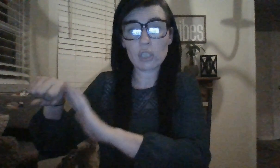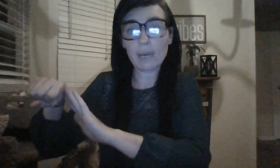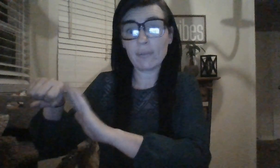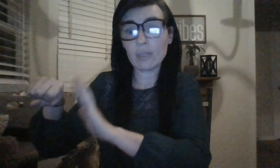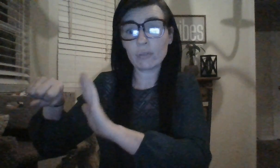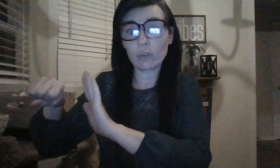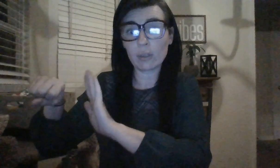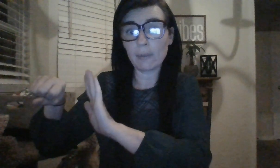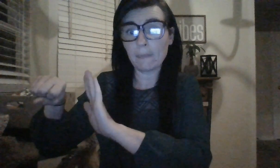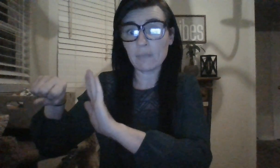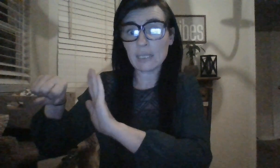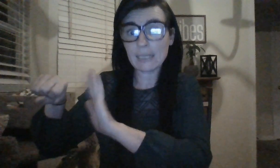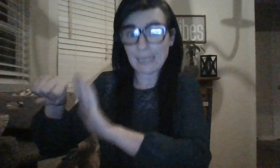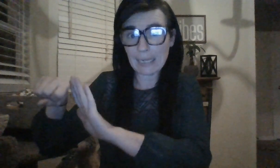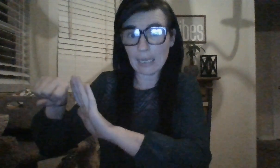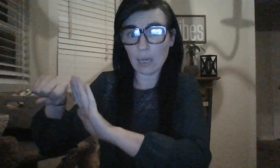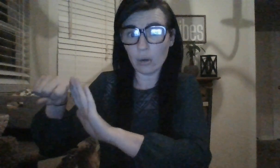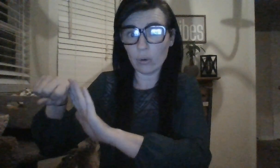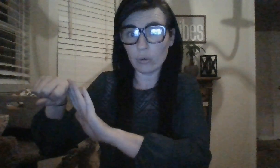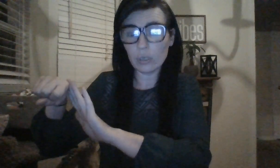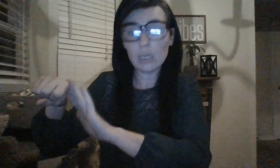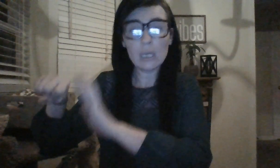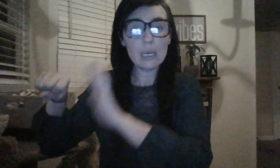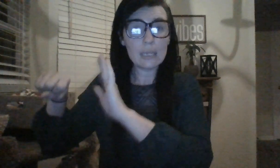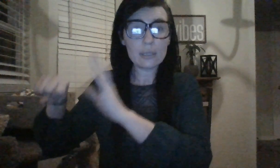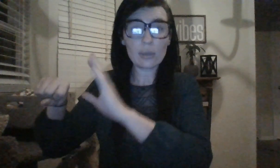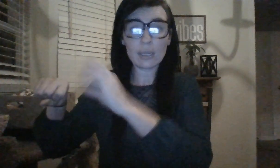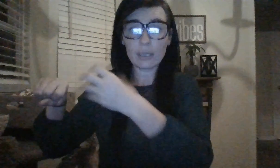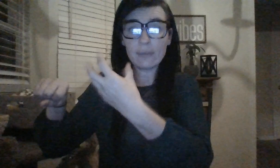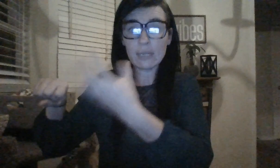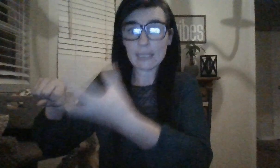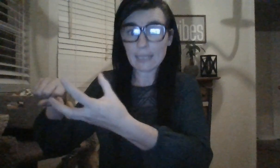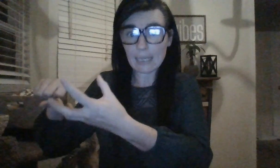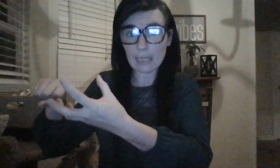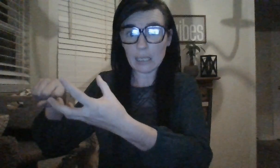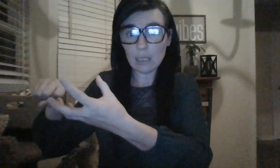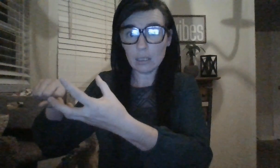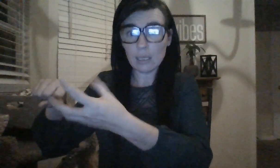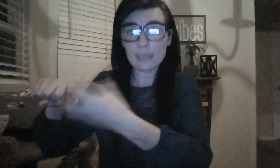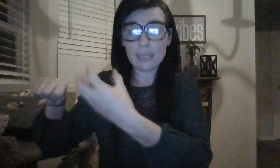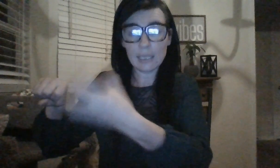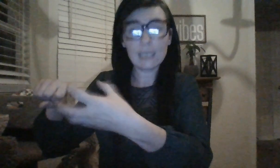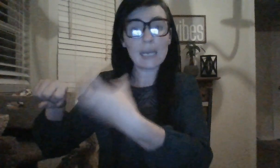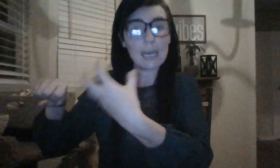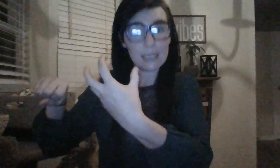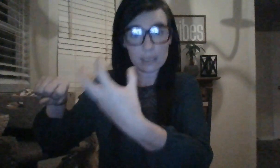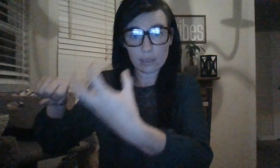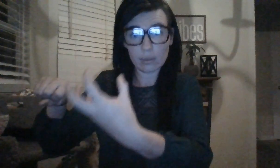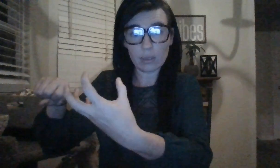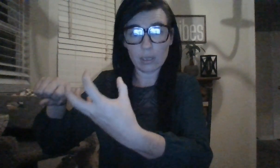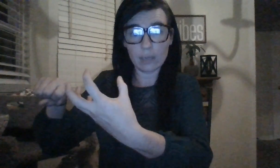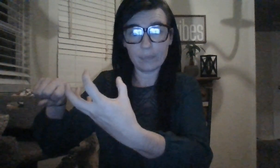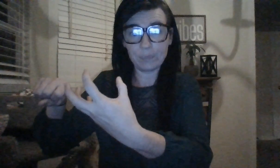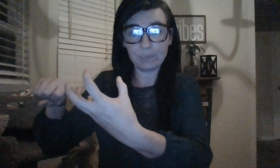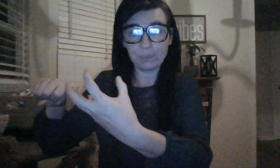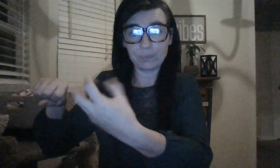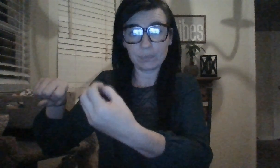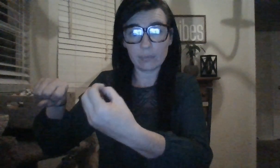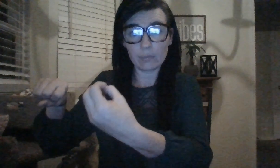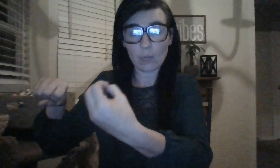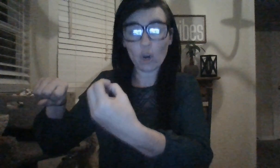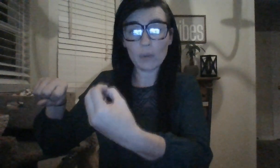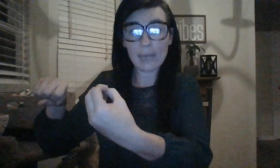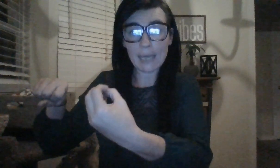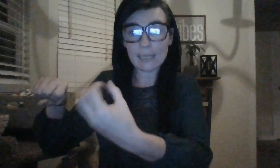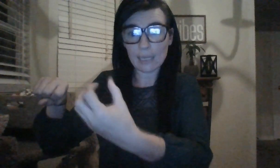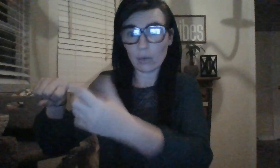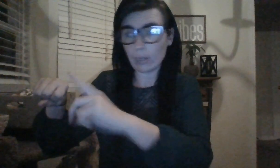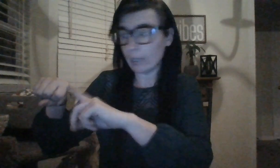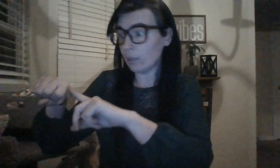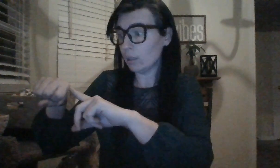of events for the city, I heard. So they live in a city, city-anized, urbanized area.